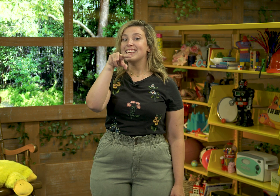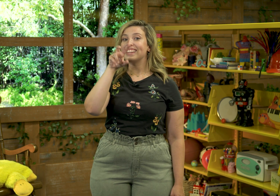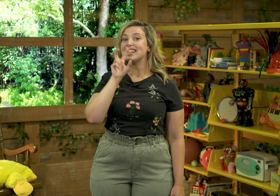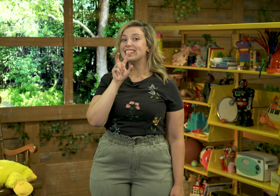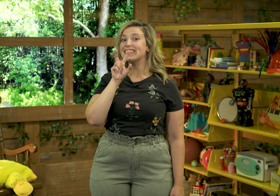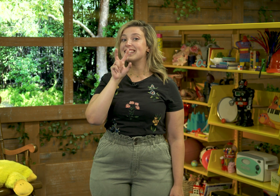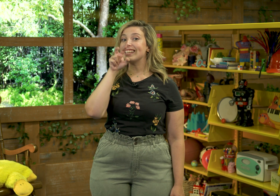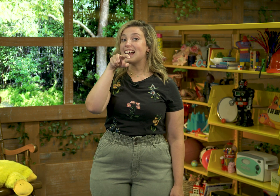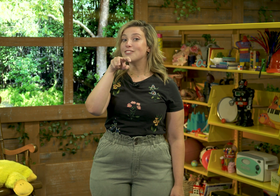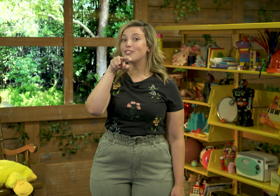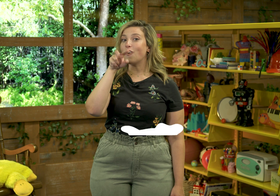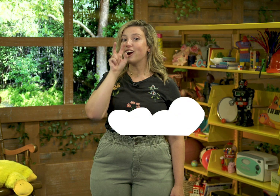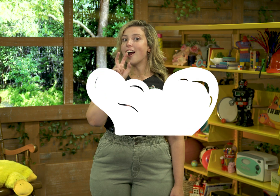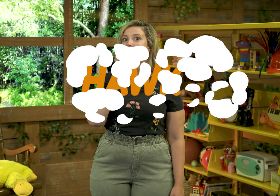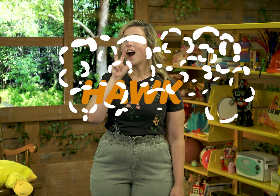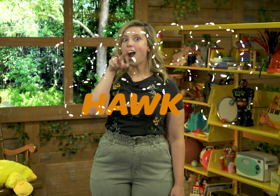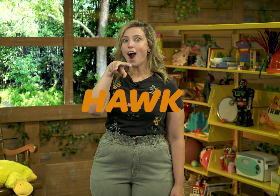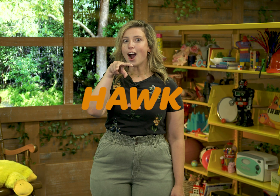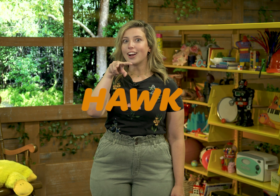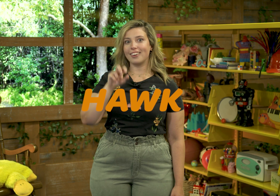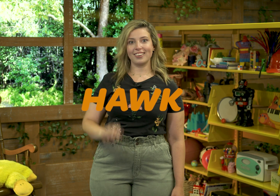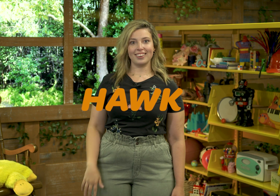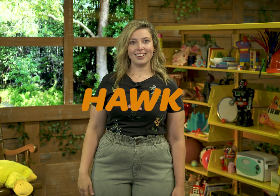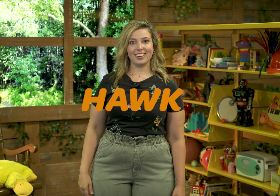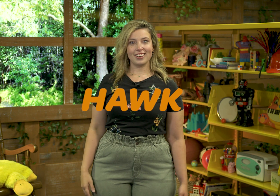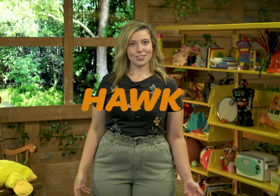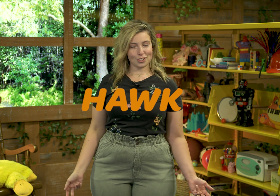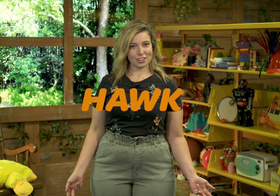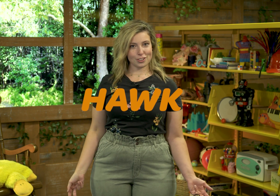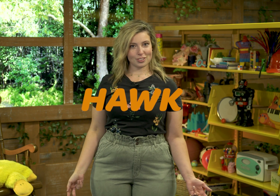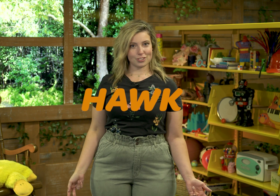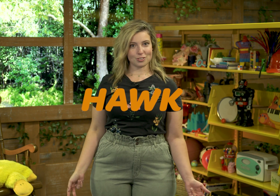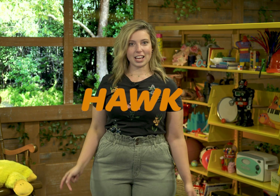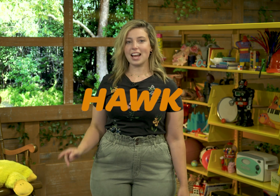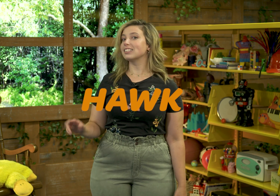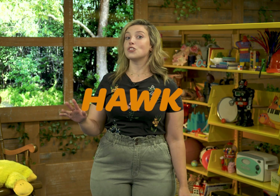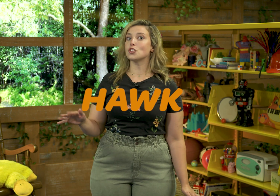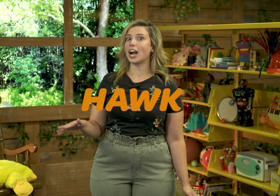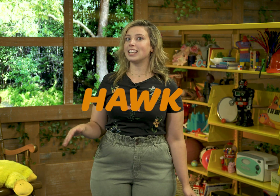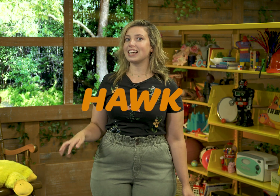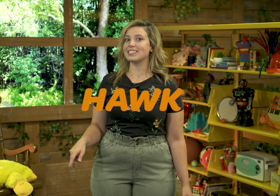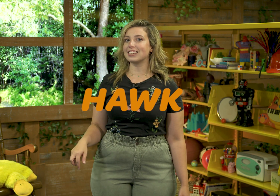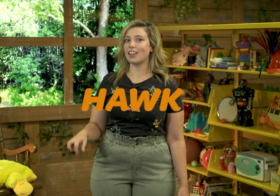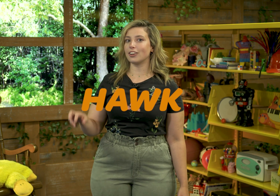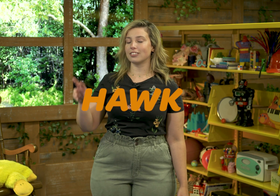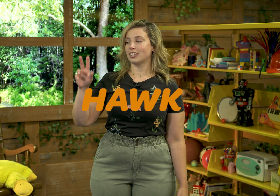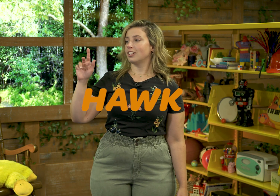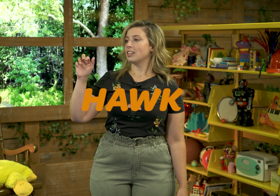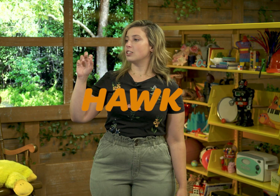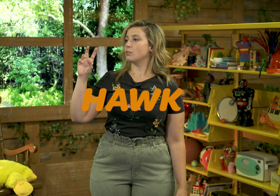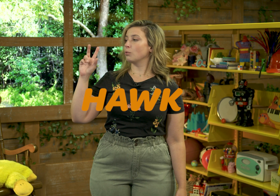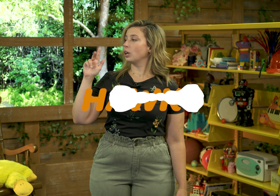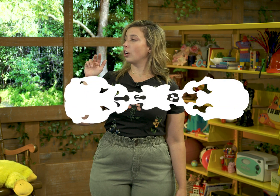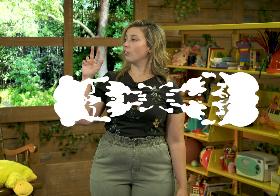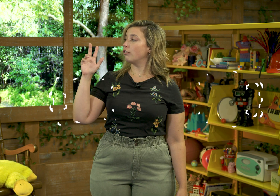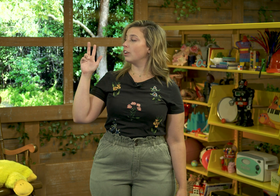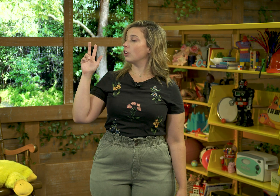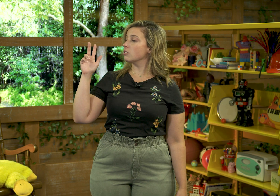This is the sign for hawk. Do you think you can do that? Let's try it again together. Let's bring our fingers